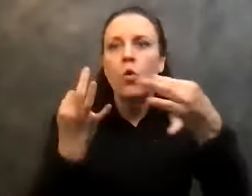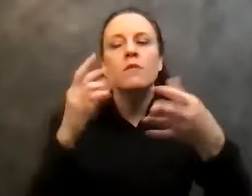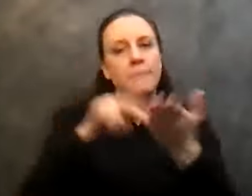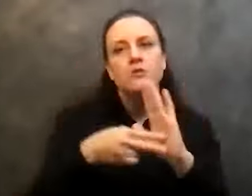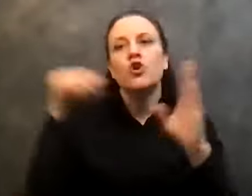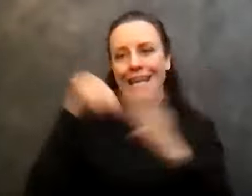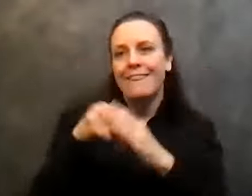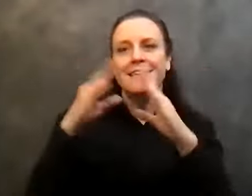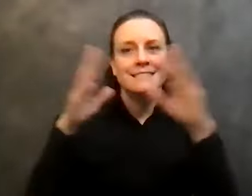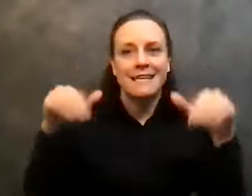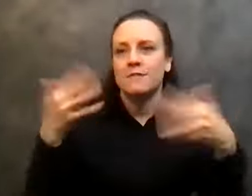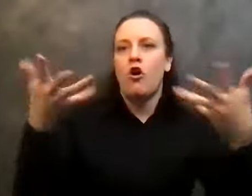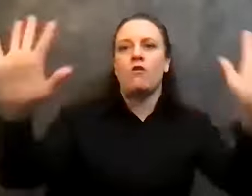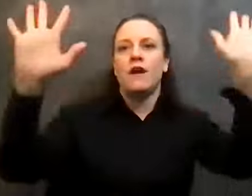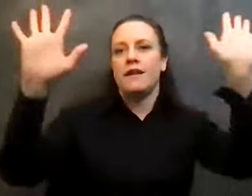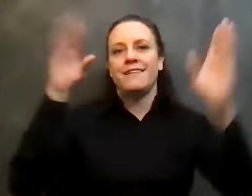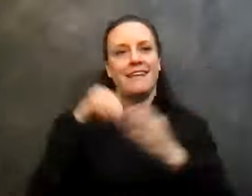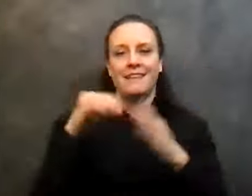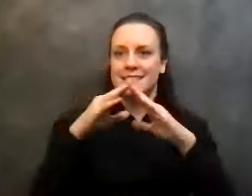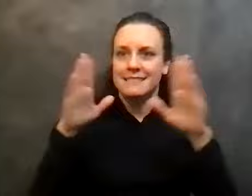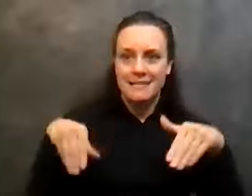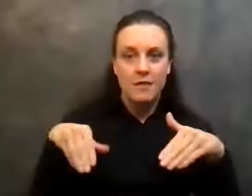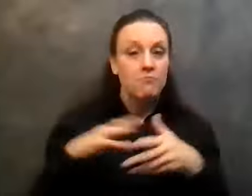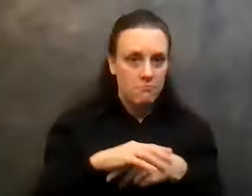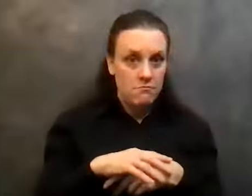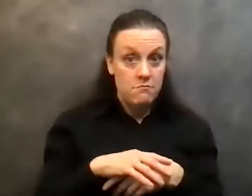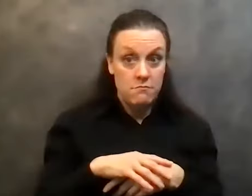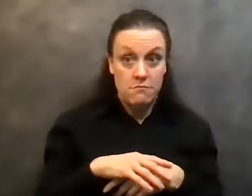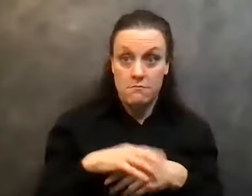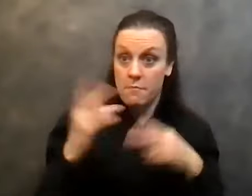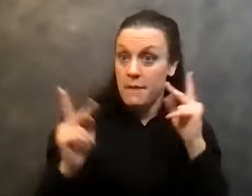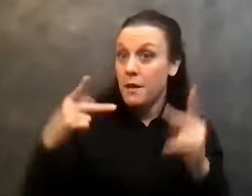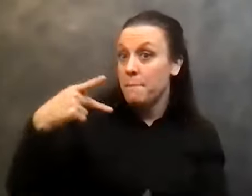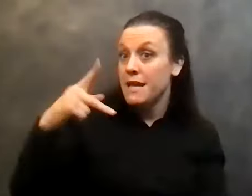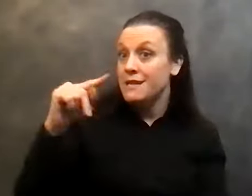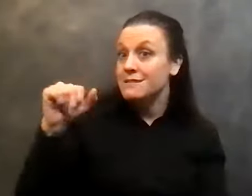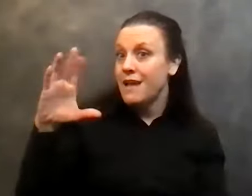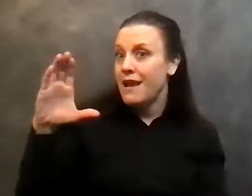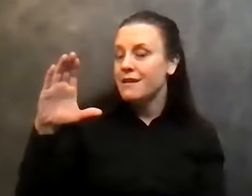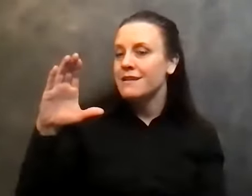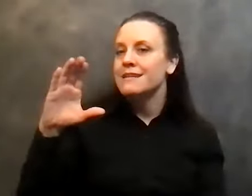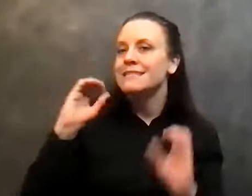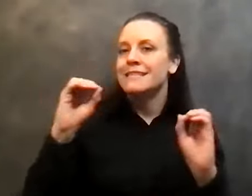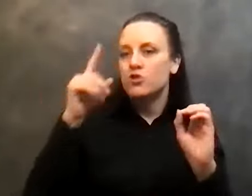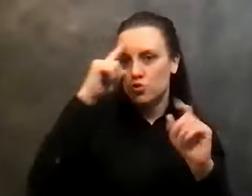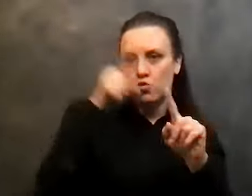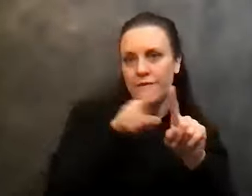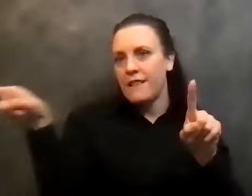they already got your fingerprints and everything. What, what deflect, what PTAC does is teach them to deflect. So if you're